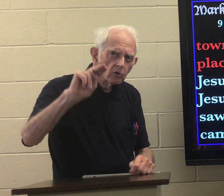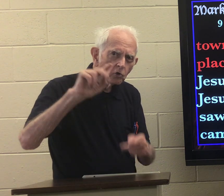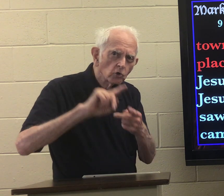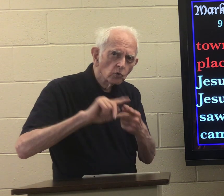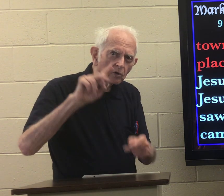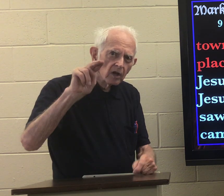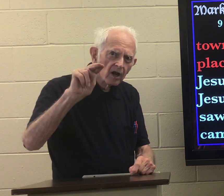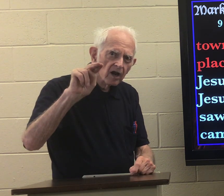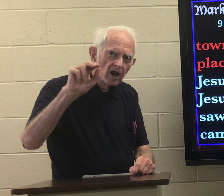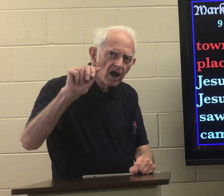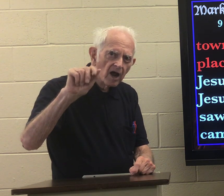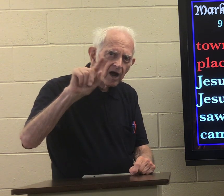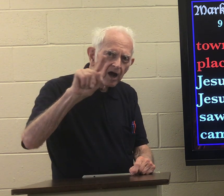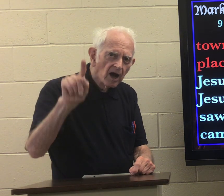to Nazareth